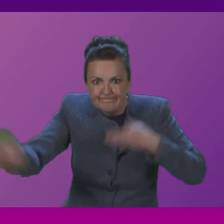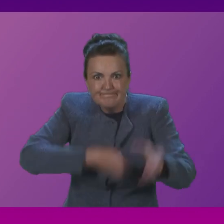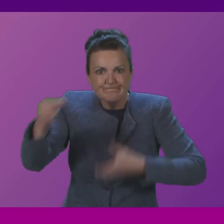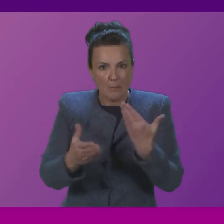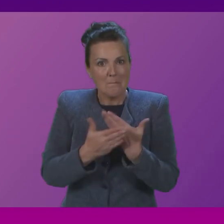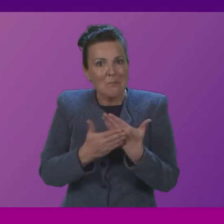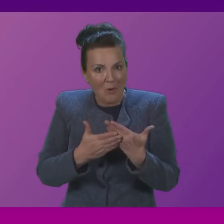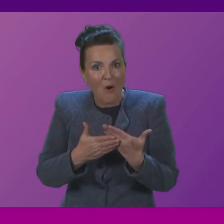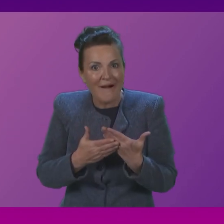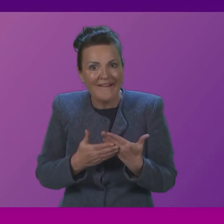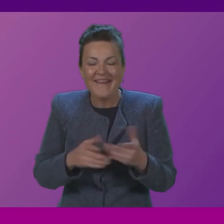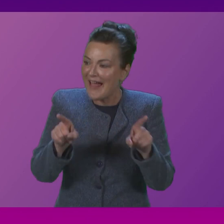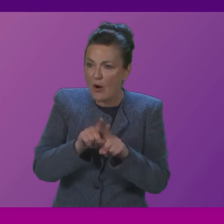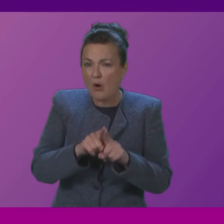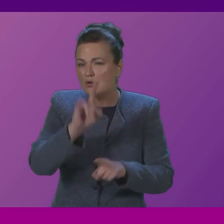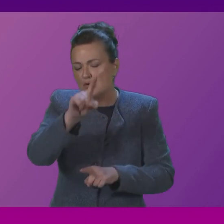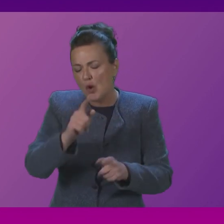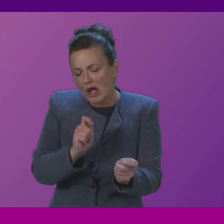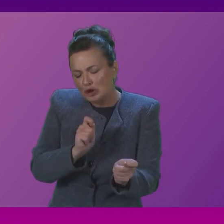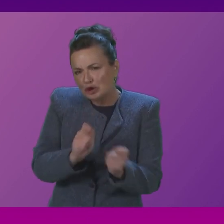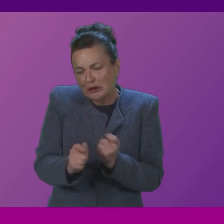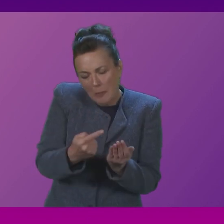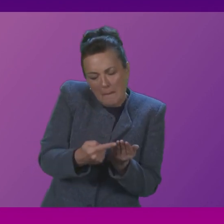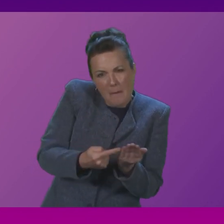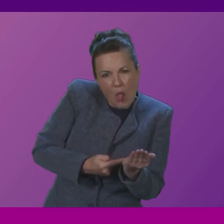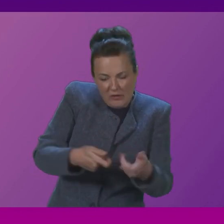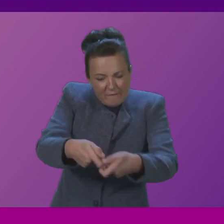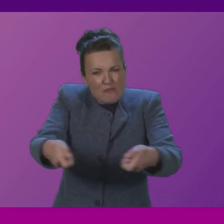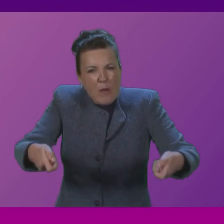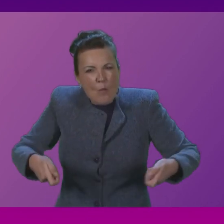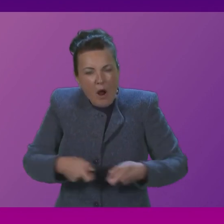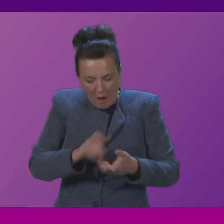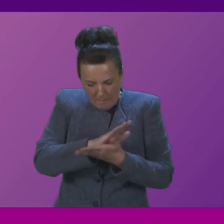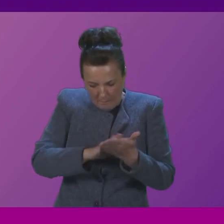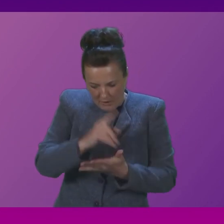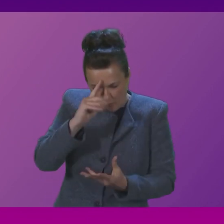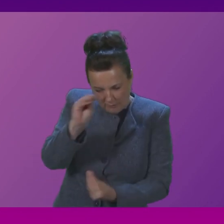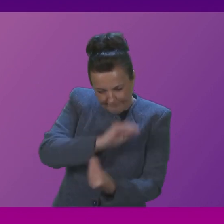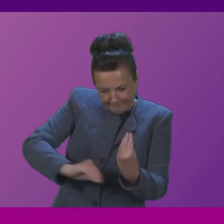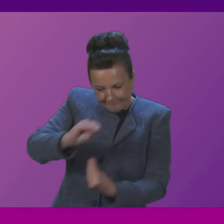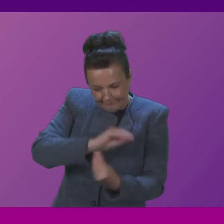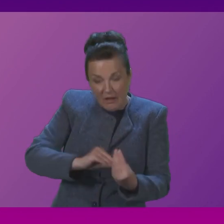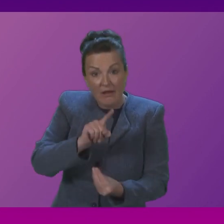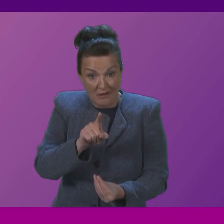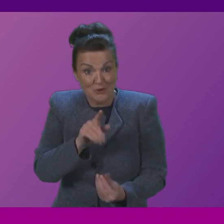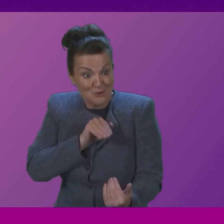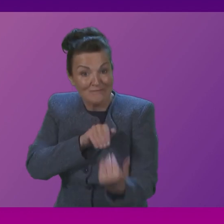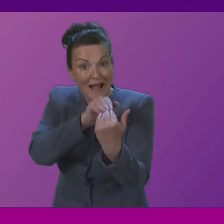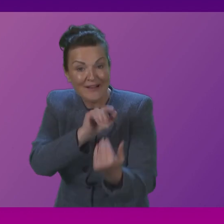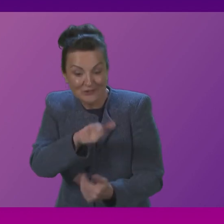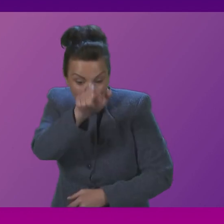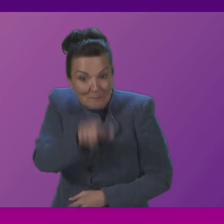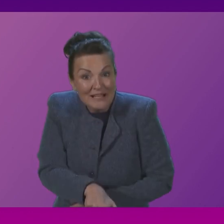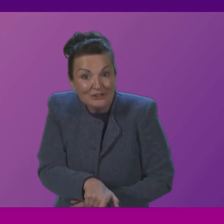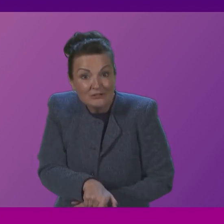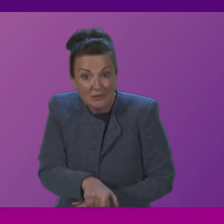National Health Service, and supporting the redesign of our NHS to make sure that patients get the treatment they need when and where they need it, because that's in the